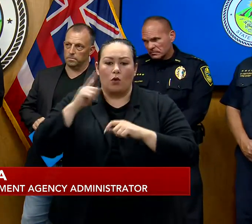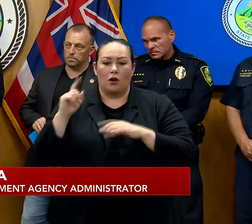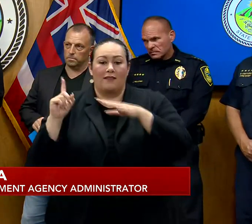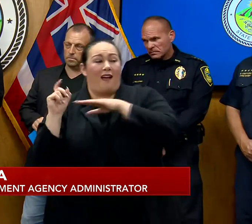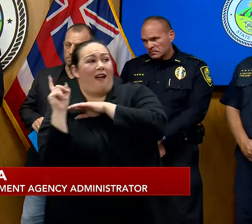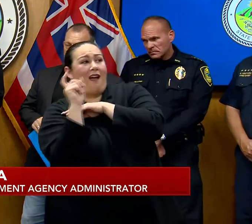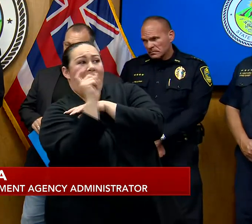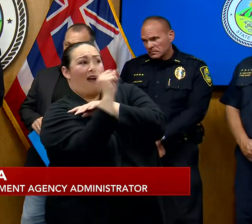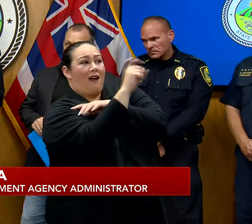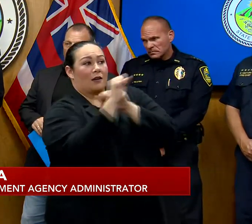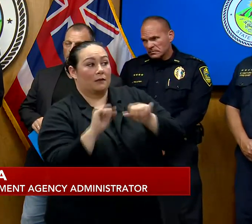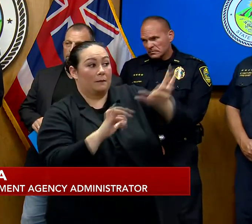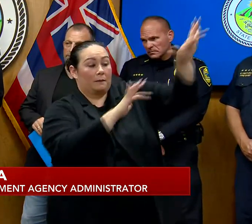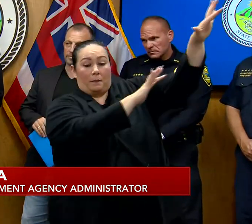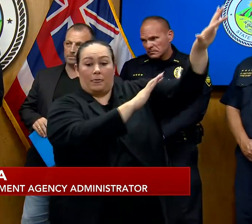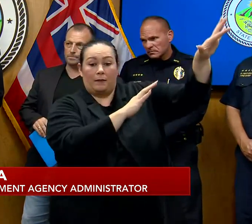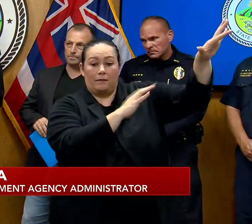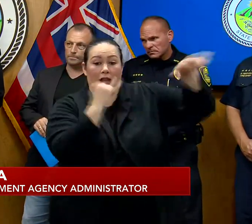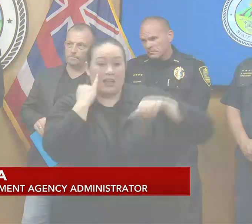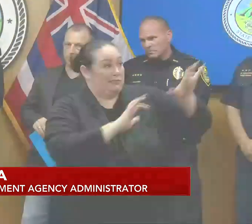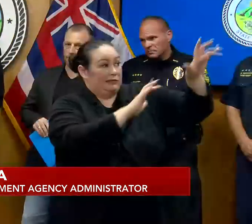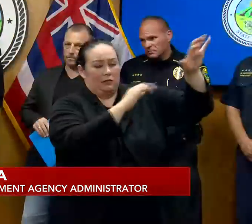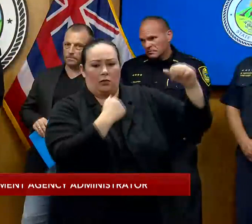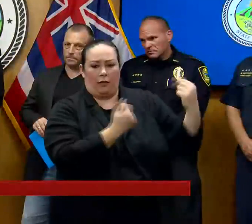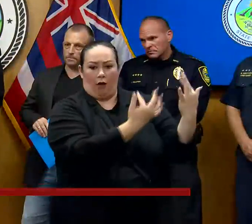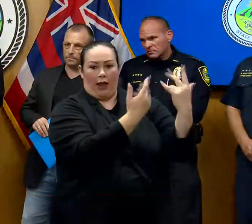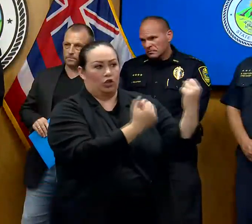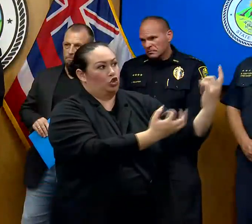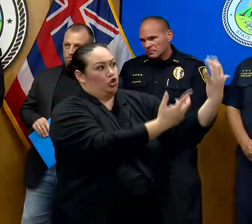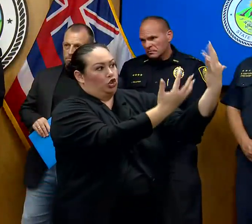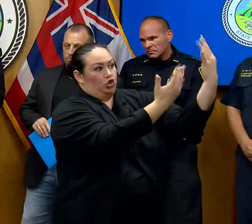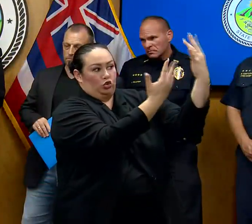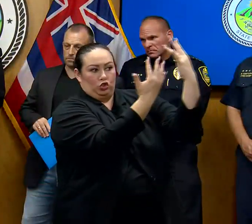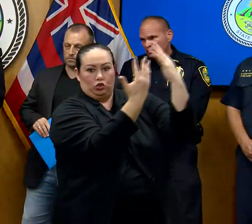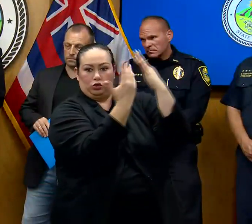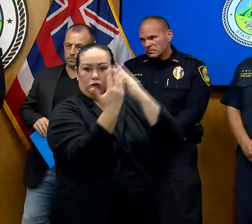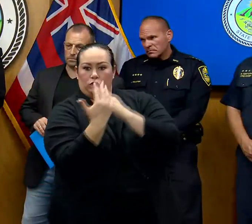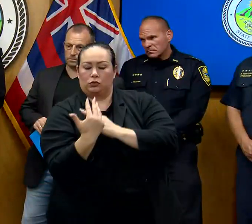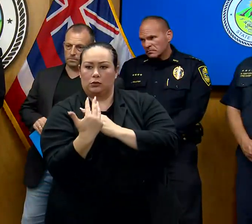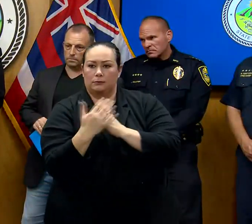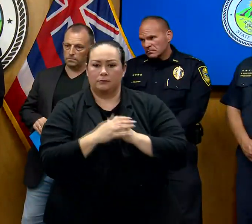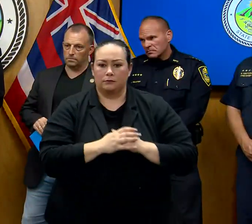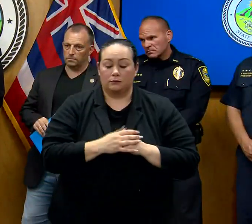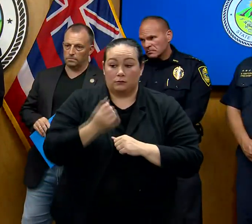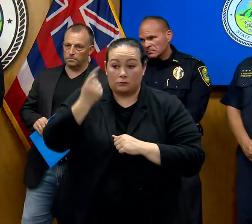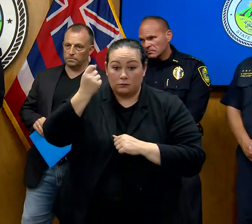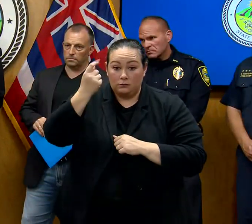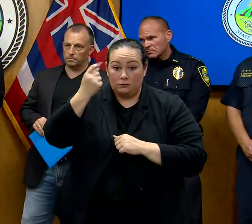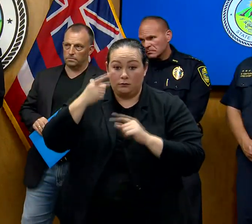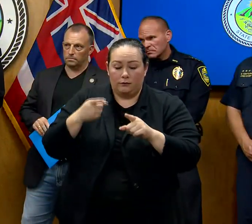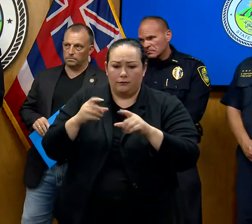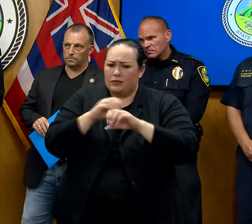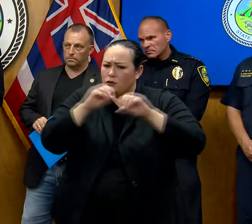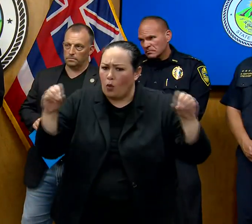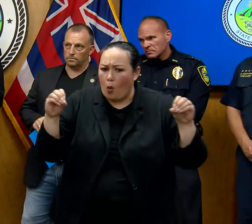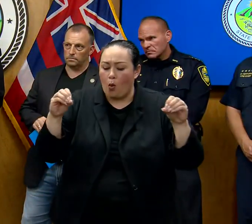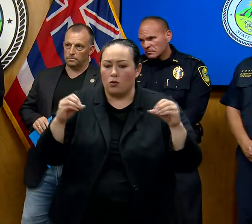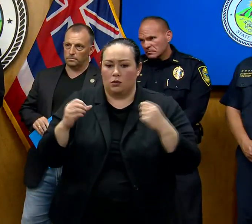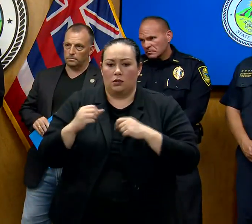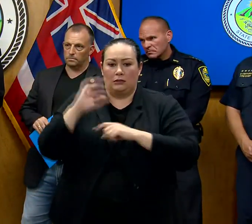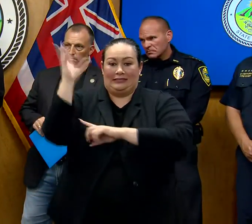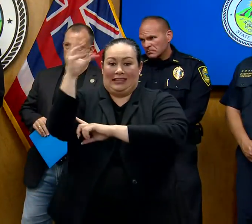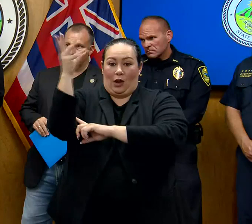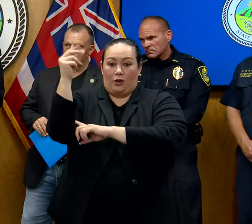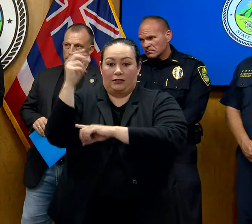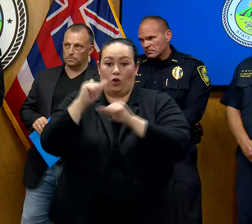And if that was the case then they would have gone into the fire. By the way I should also note that there are no sirens Malka or on the